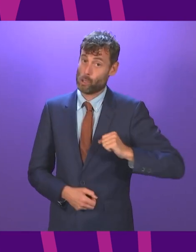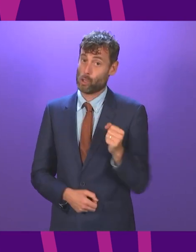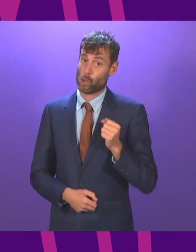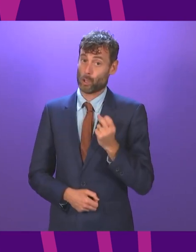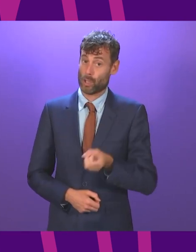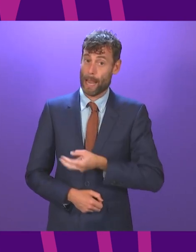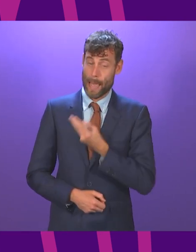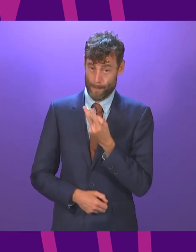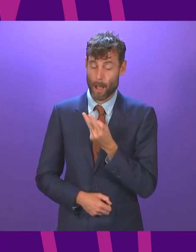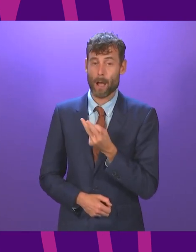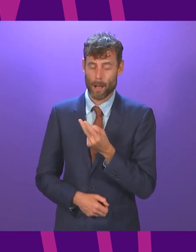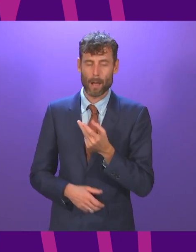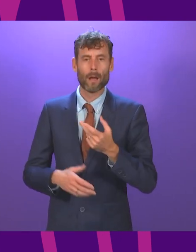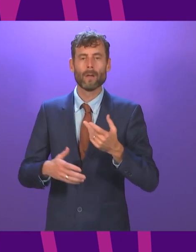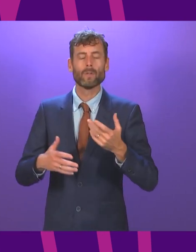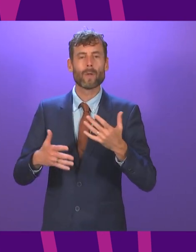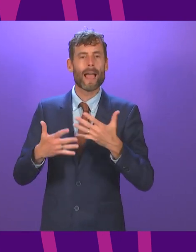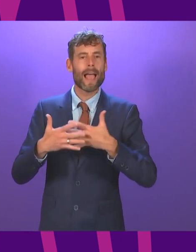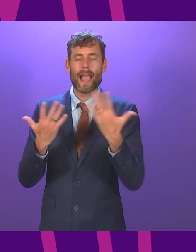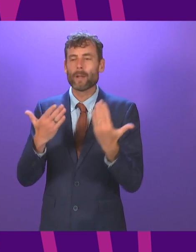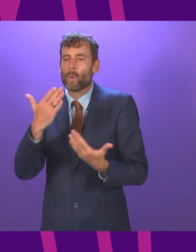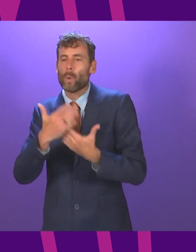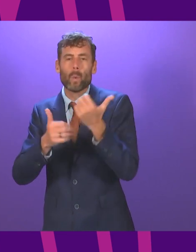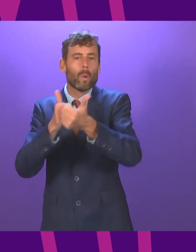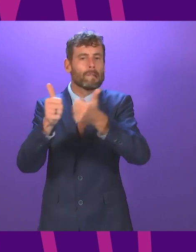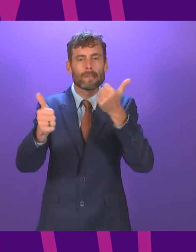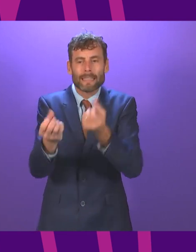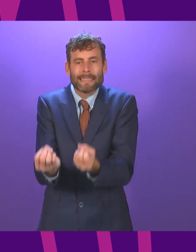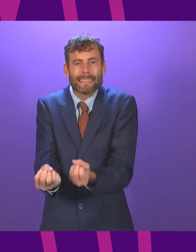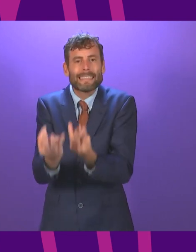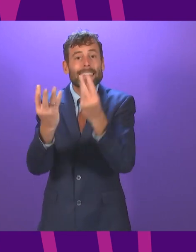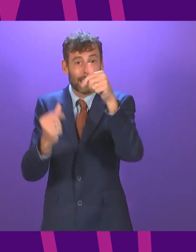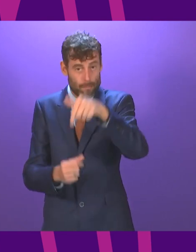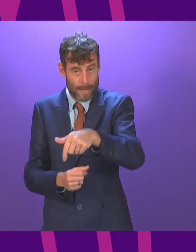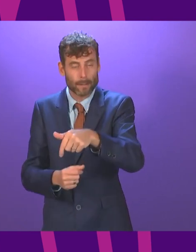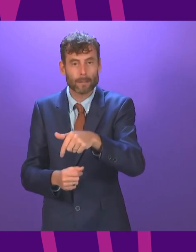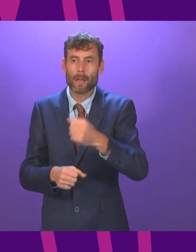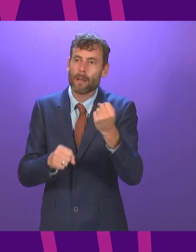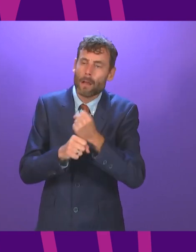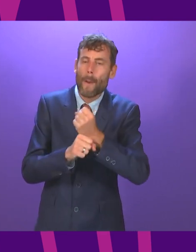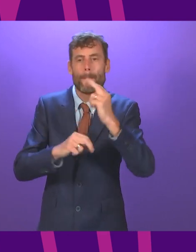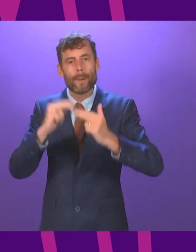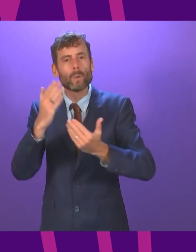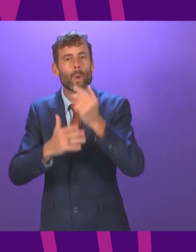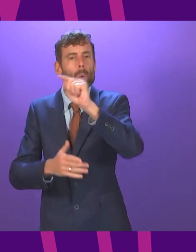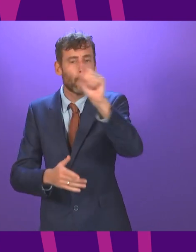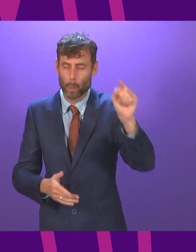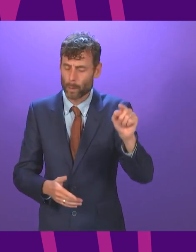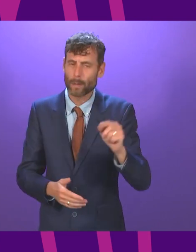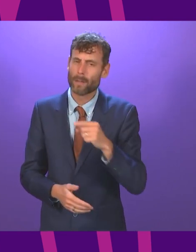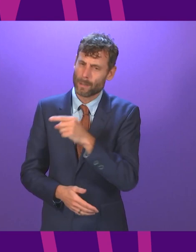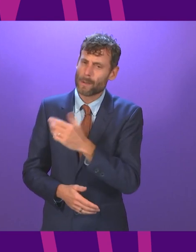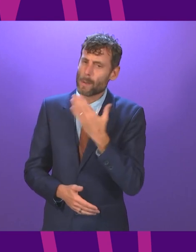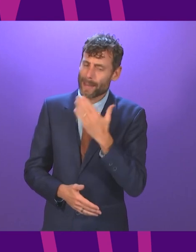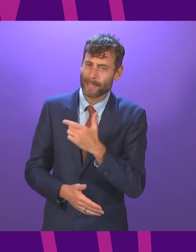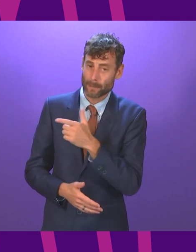moratorium on new large scale incinerators and in case i missed the first minister getting off the fence can she clarify whether